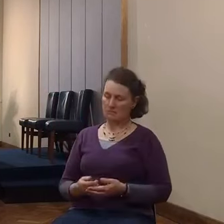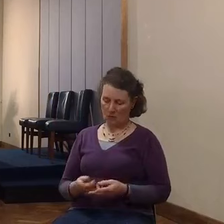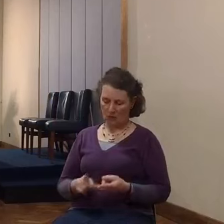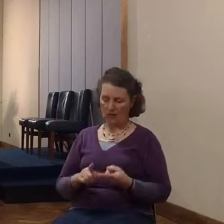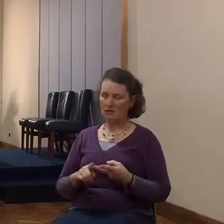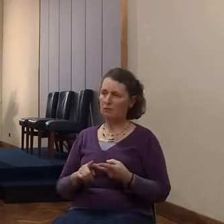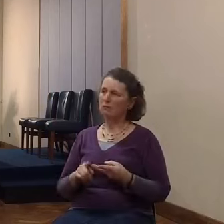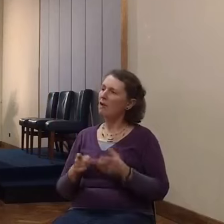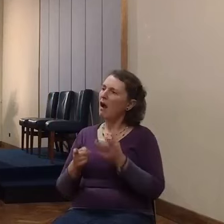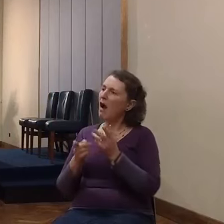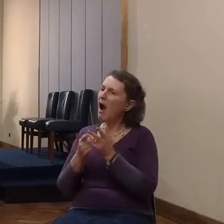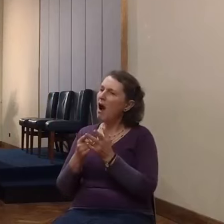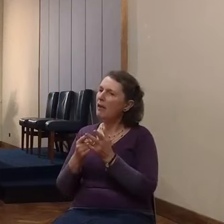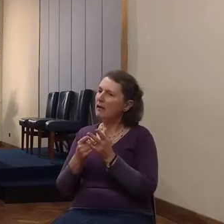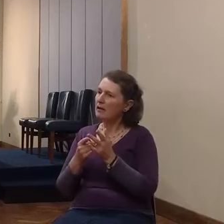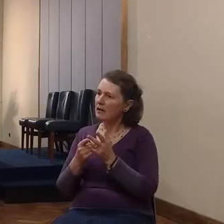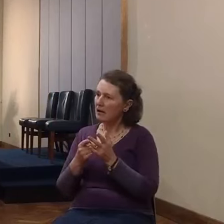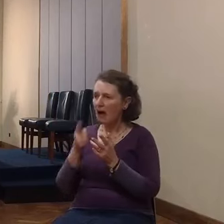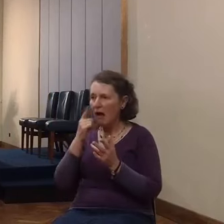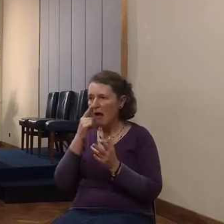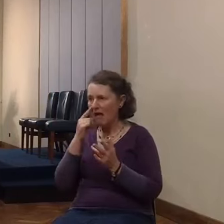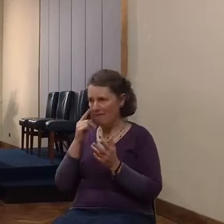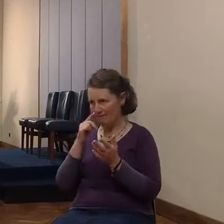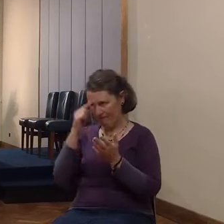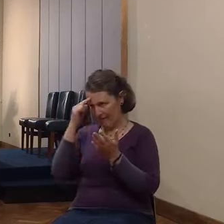12. Real faith is unselfish.